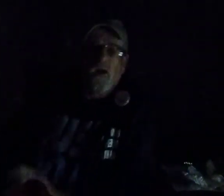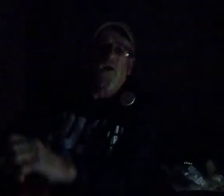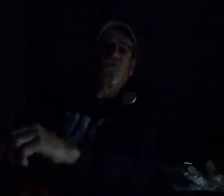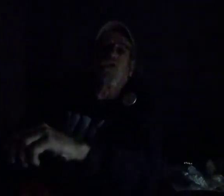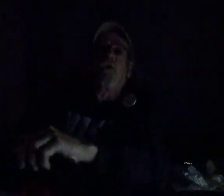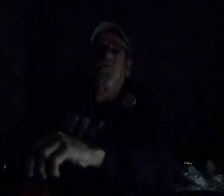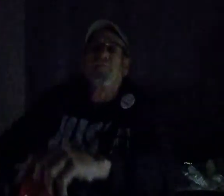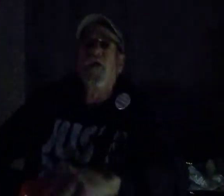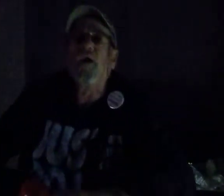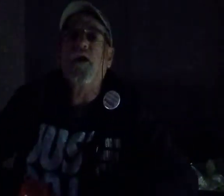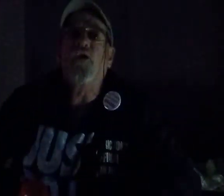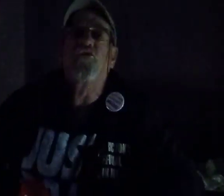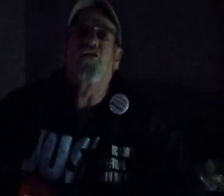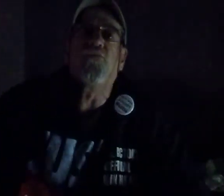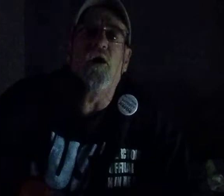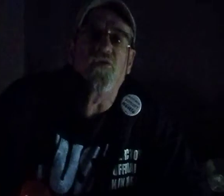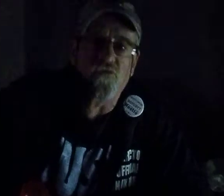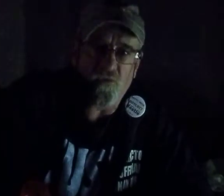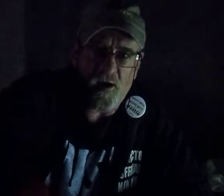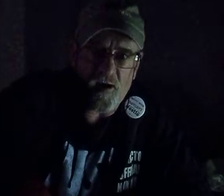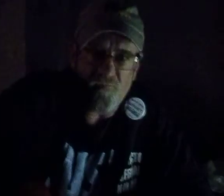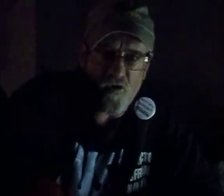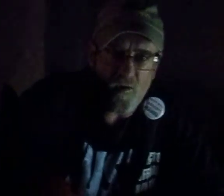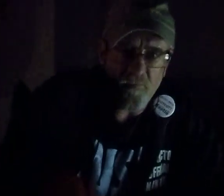Charles LeBlanc here. Just want to have a...